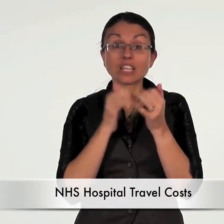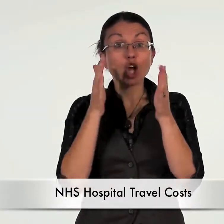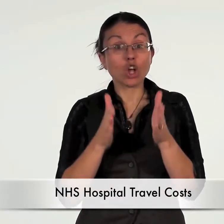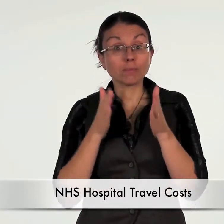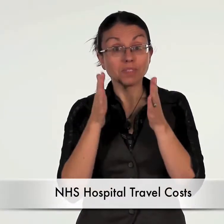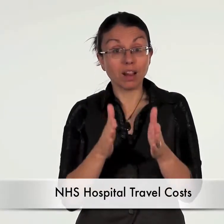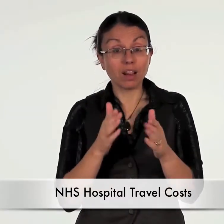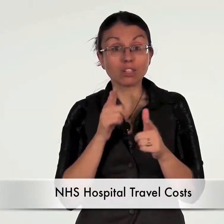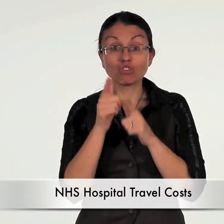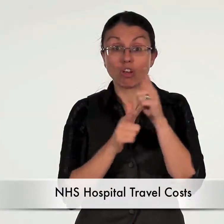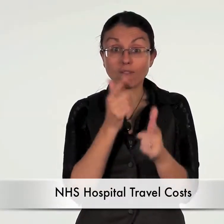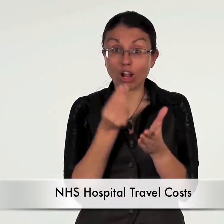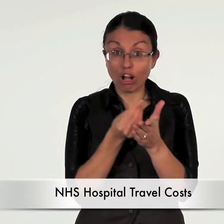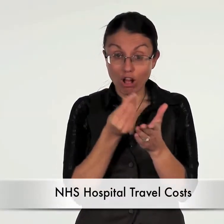NHS hospital travel costs